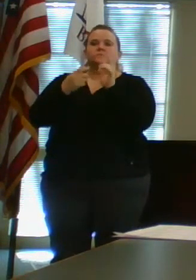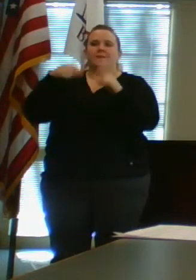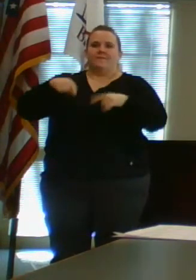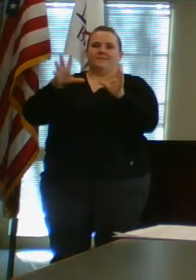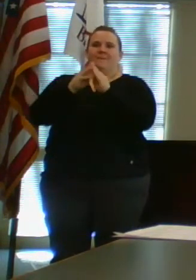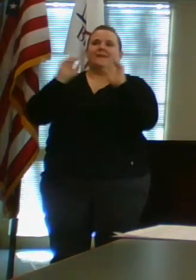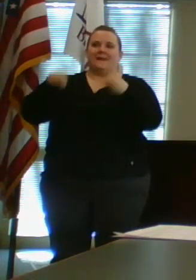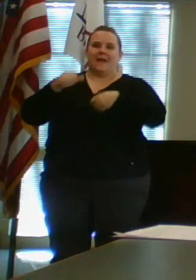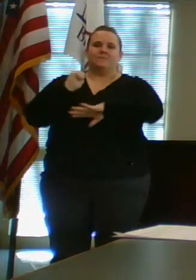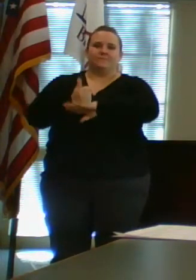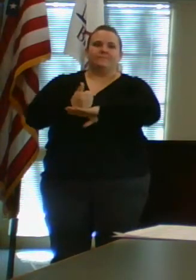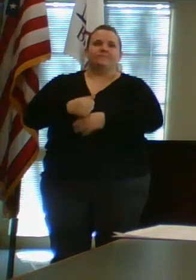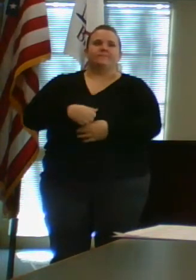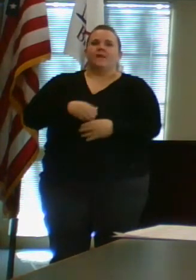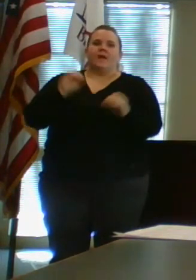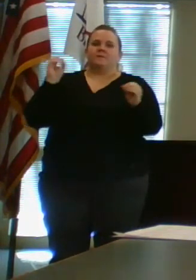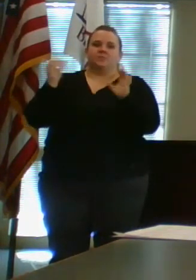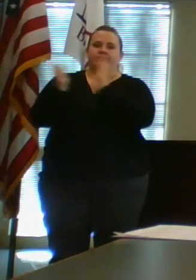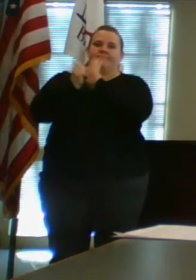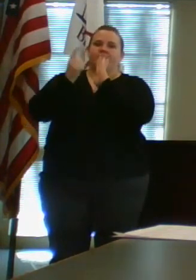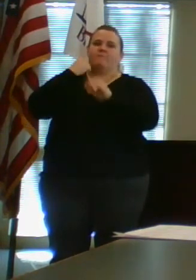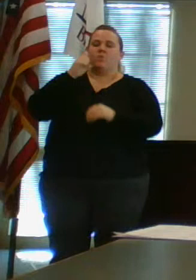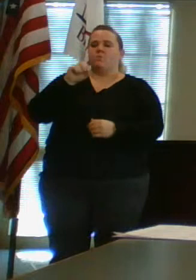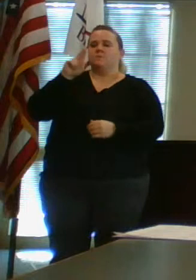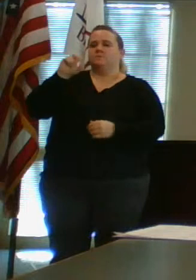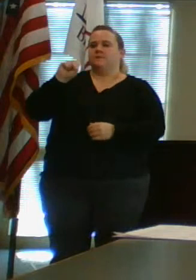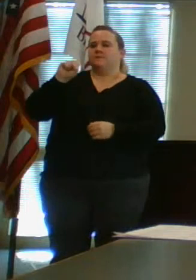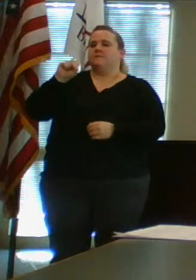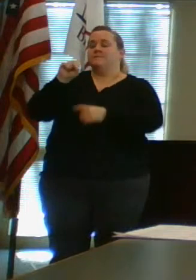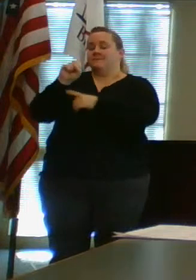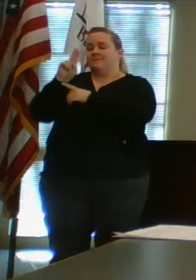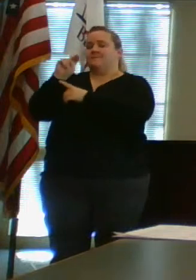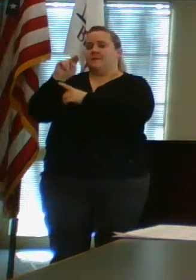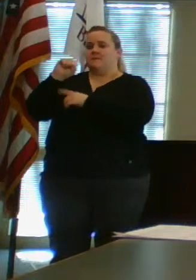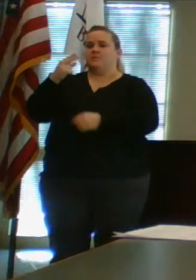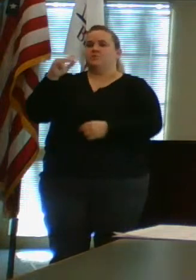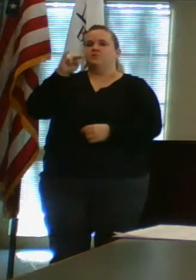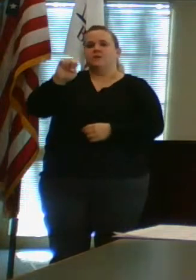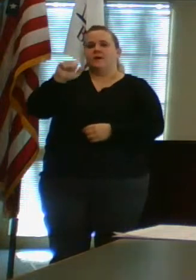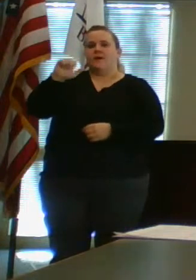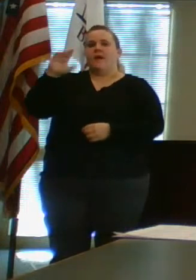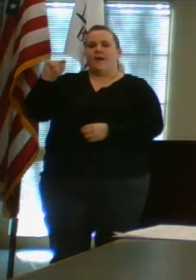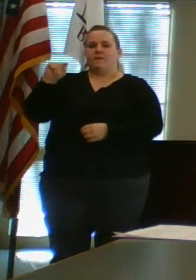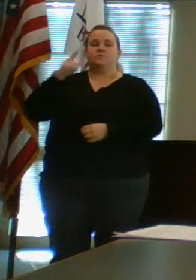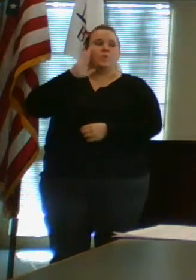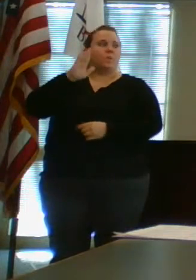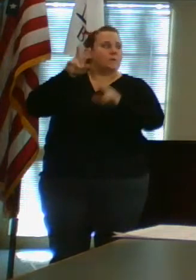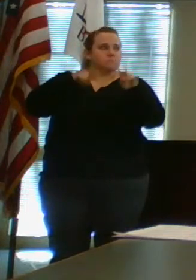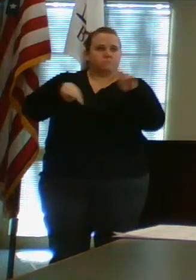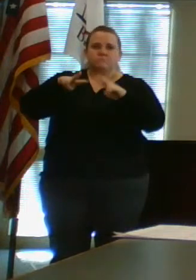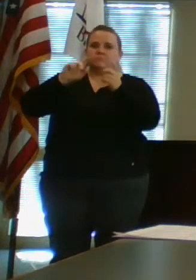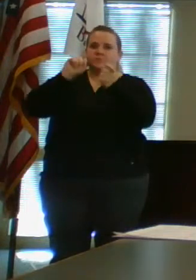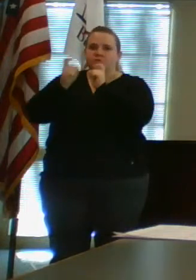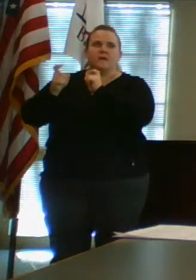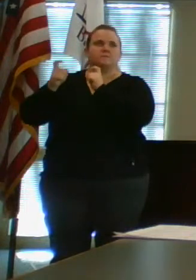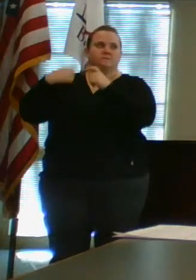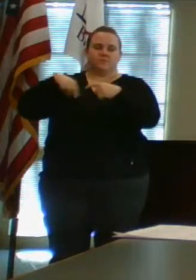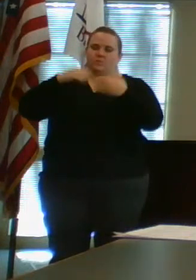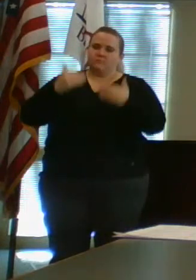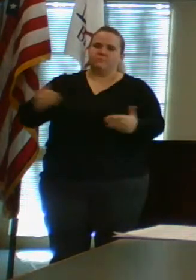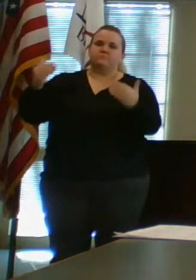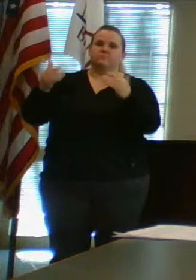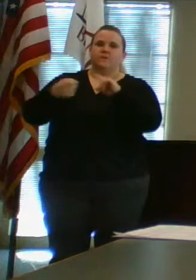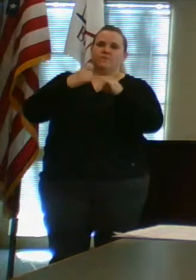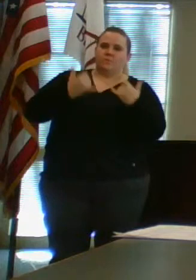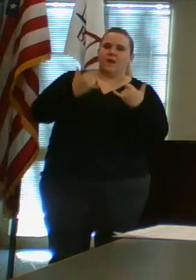and not in violation of the Sunshine Act. And we will continue to monitor this and adjust this as this moves forward and how we handle meetings